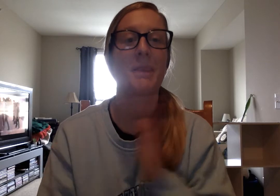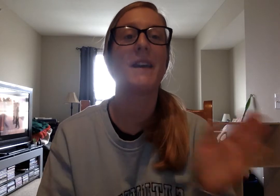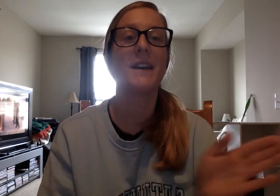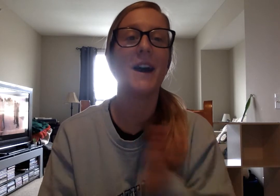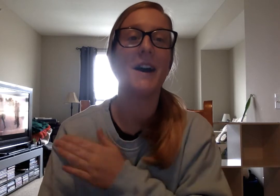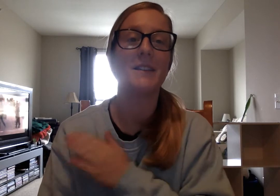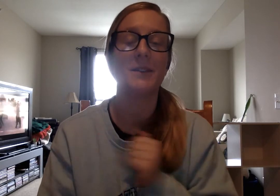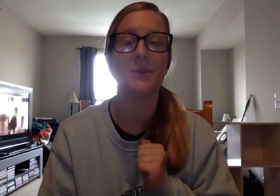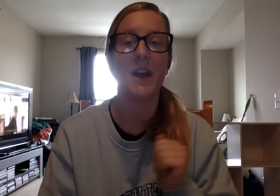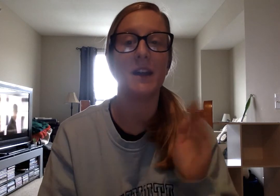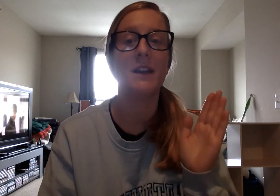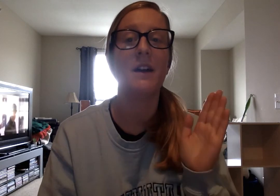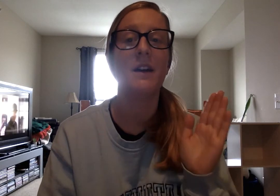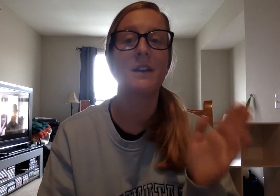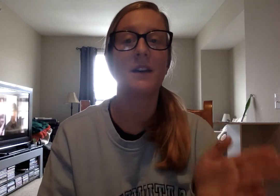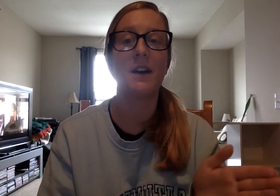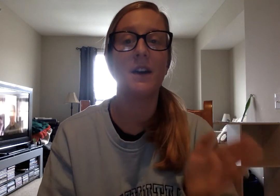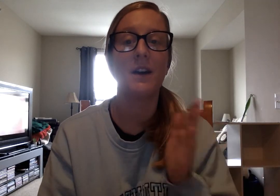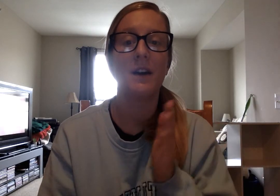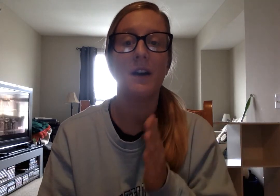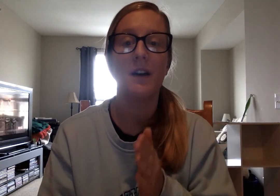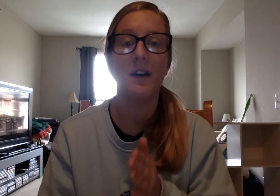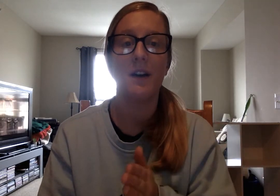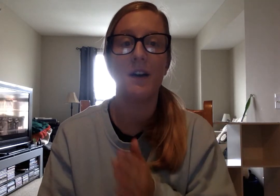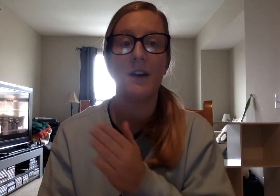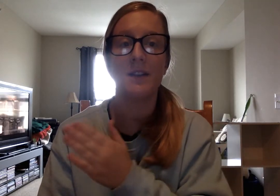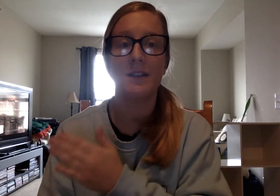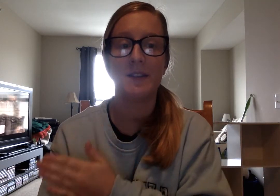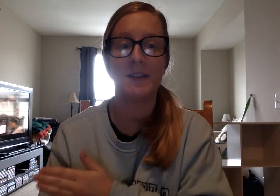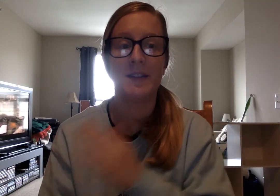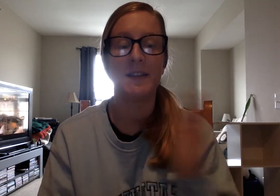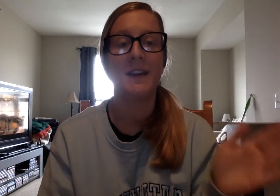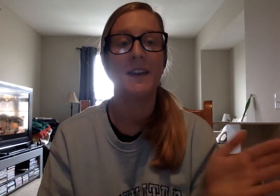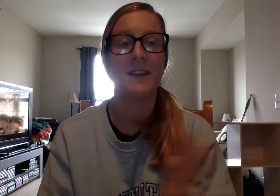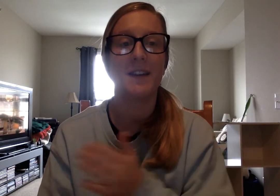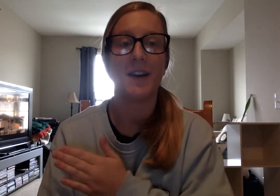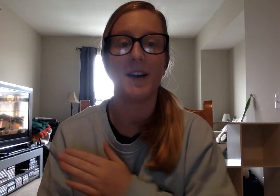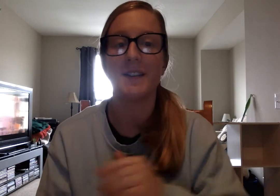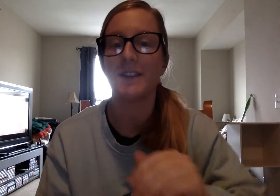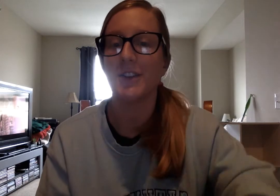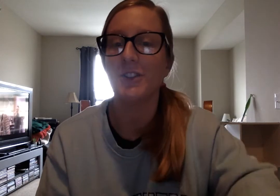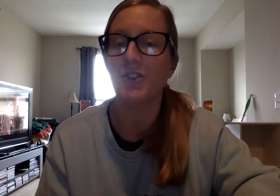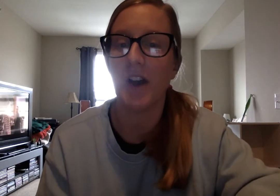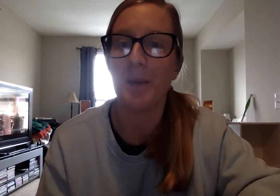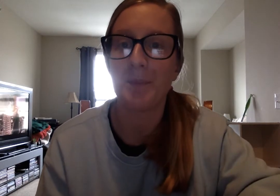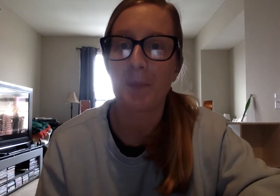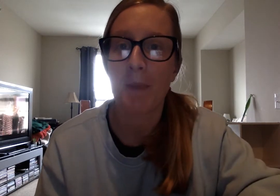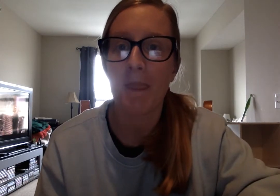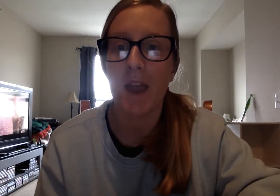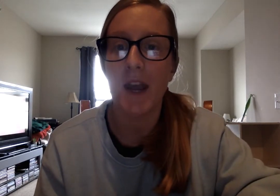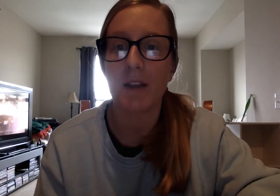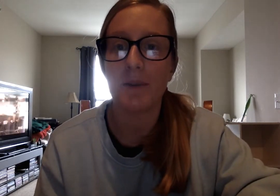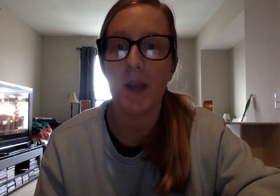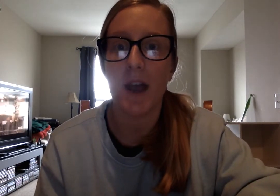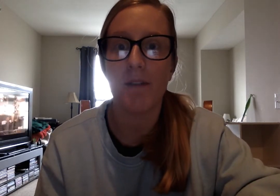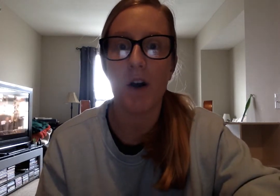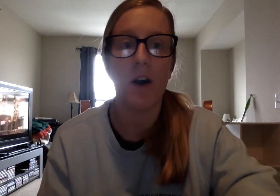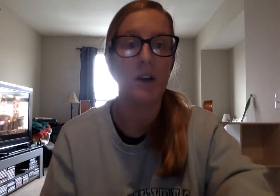Cut. Ready? K-uh-t. Cut. Good job. Next, we have our